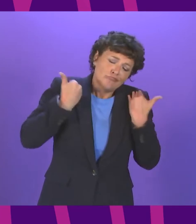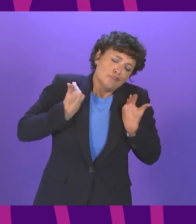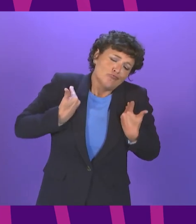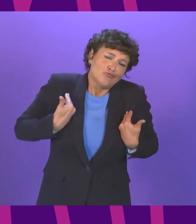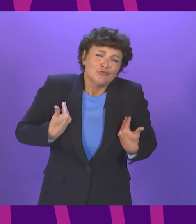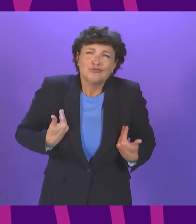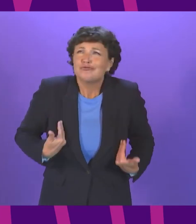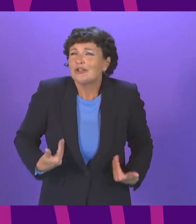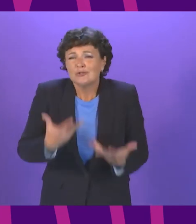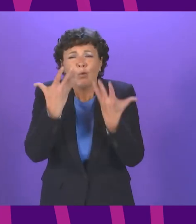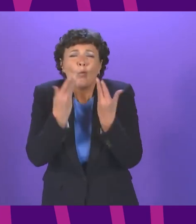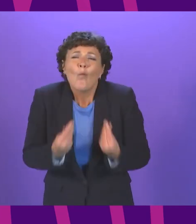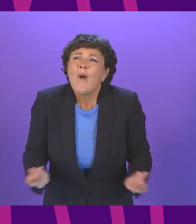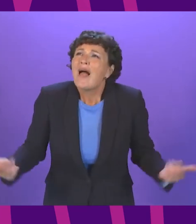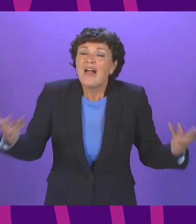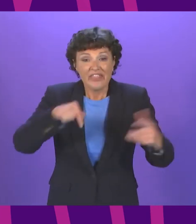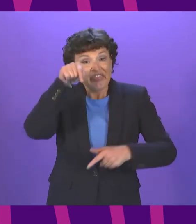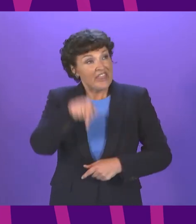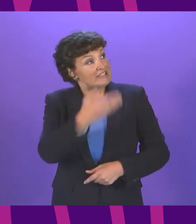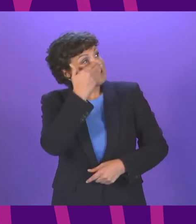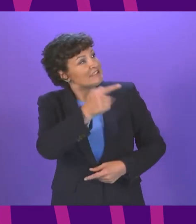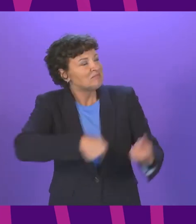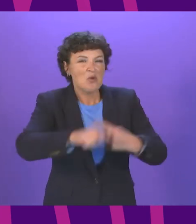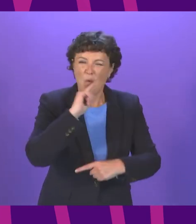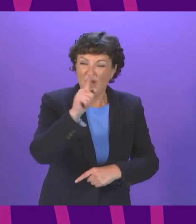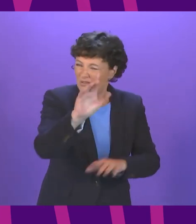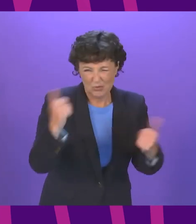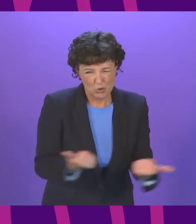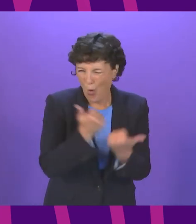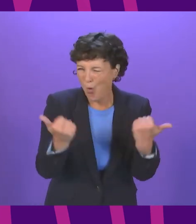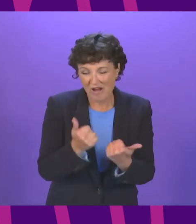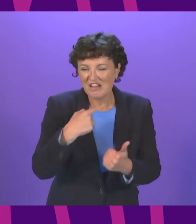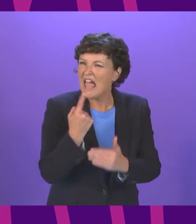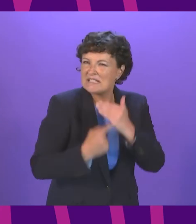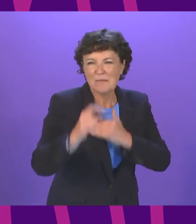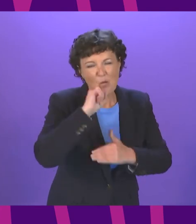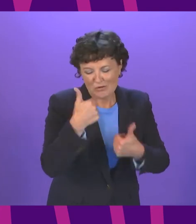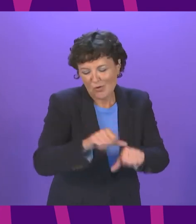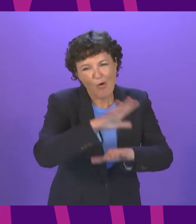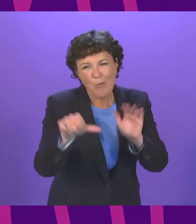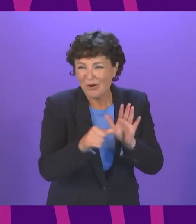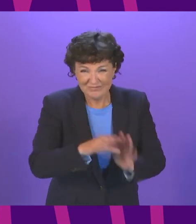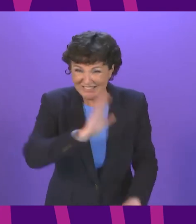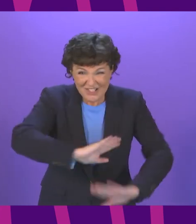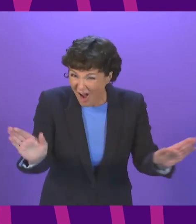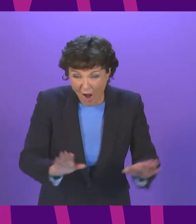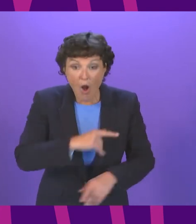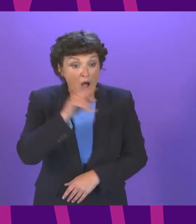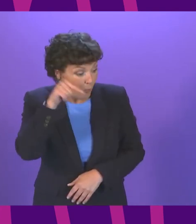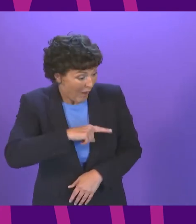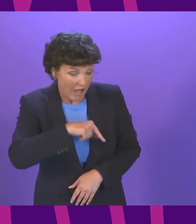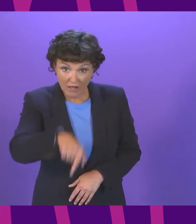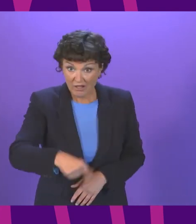alright on the night approach seems to be the central pillar around everything else is built all this at a time when there are warning lights blinking